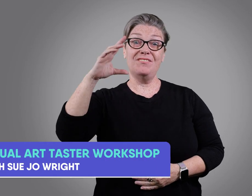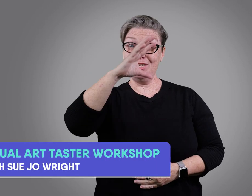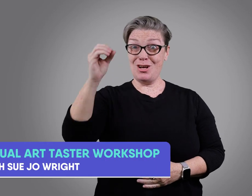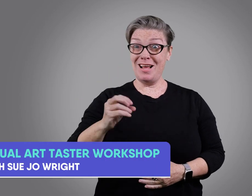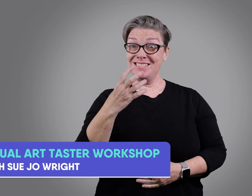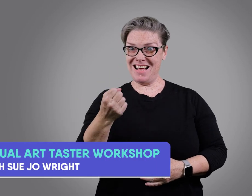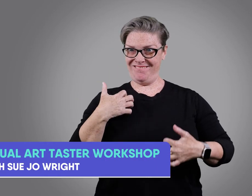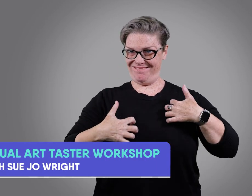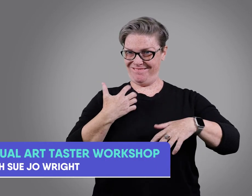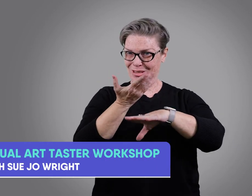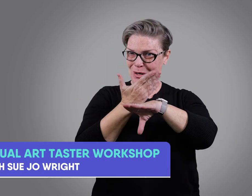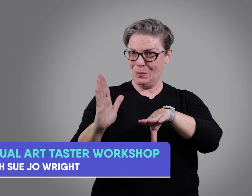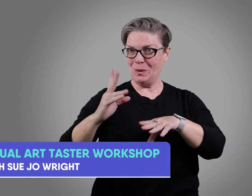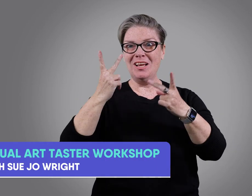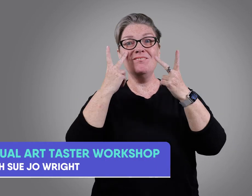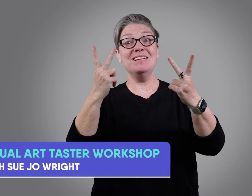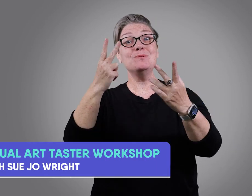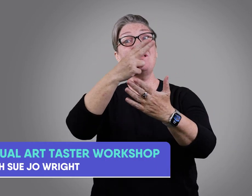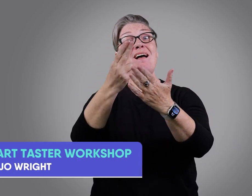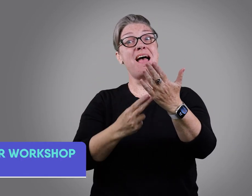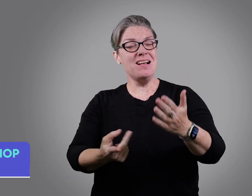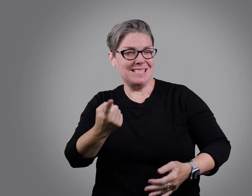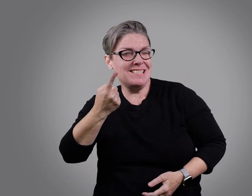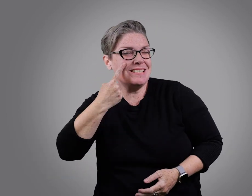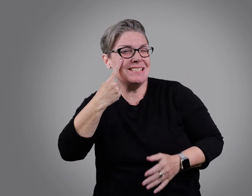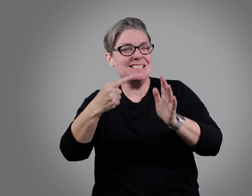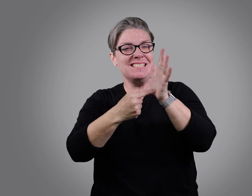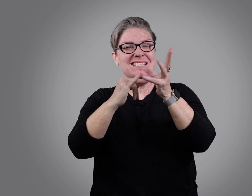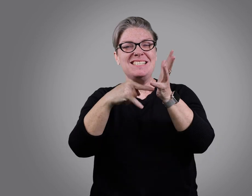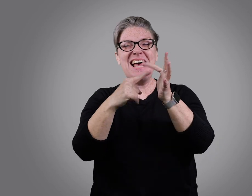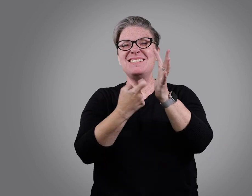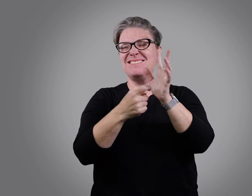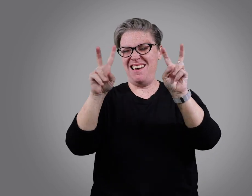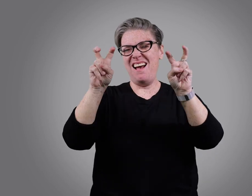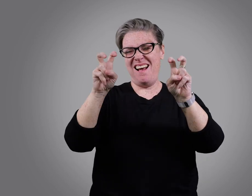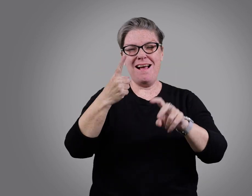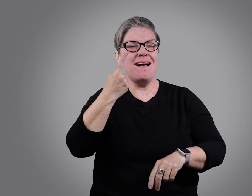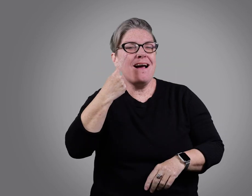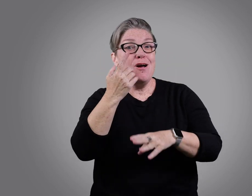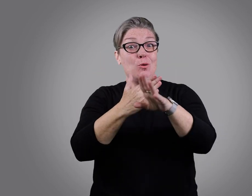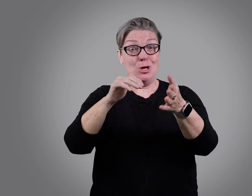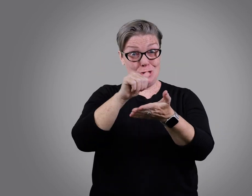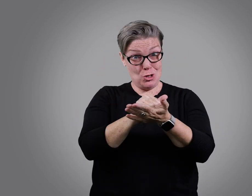Deaf Connect are thrilled to be holding a brand new workshop, the Visual Arts Taster Workshop.